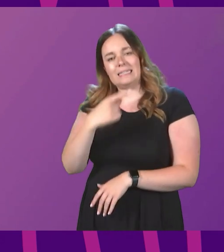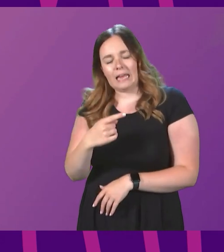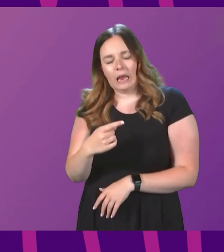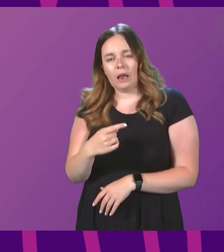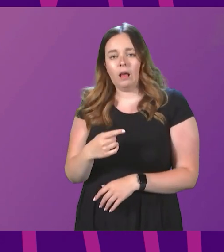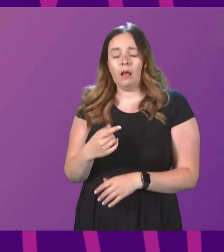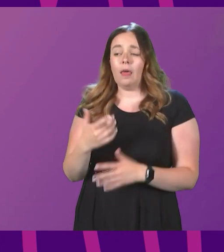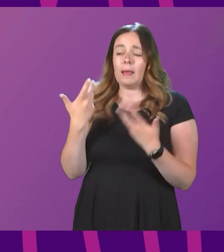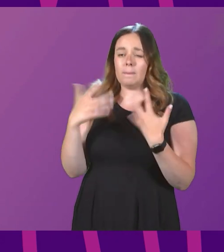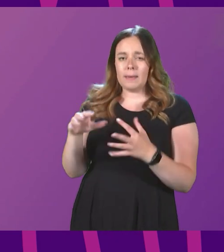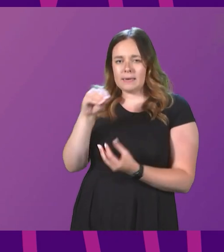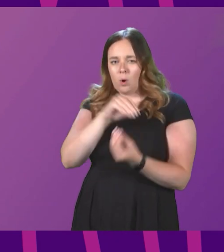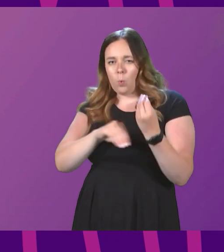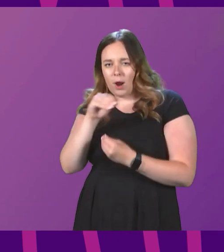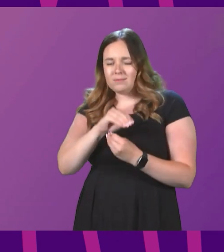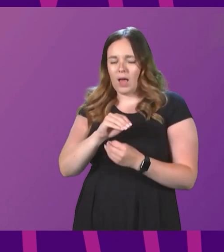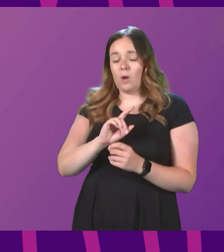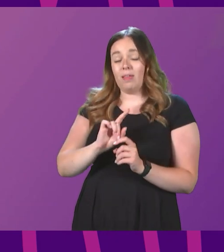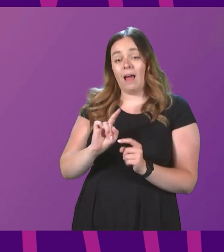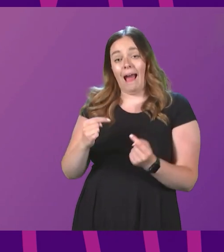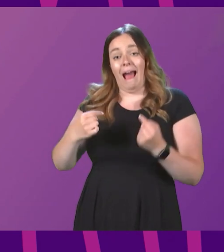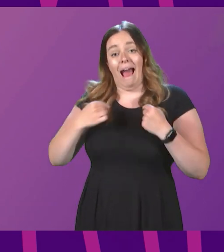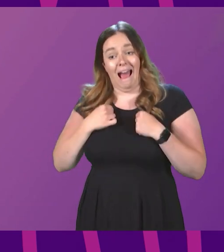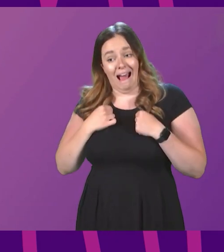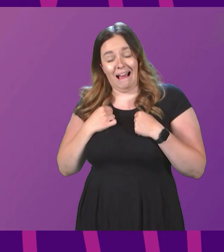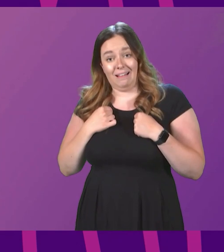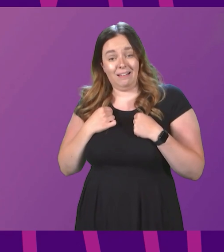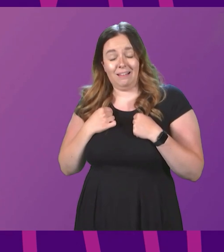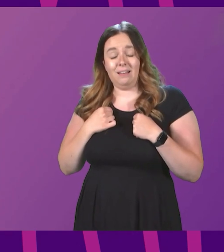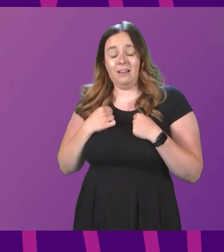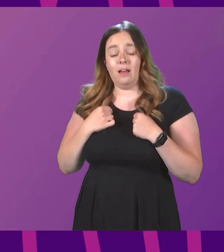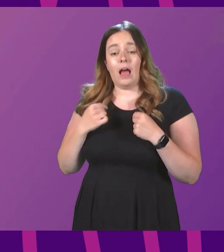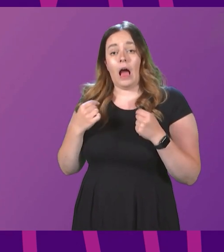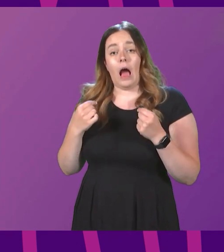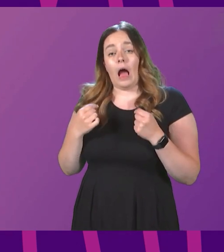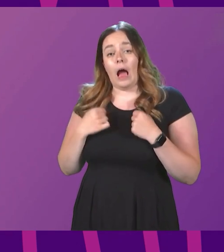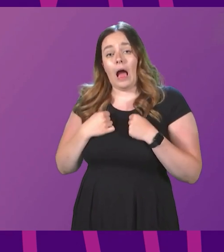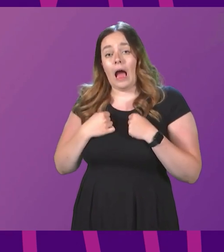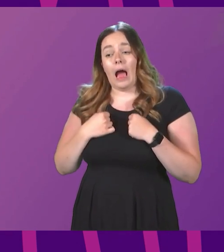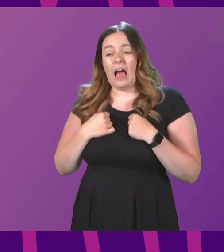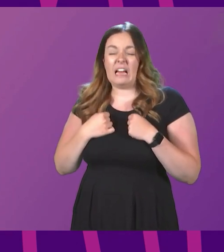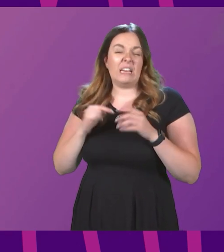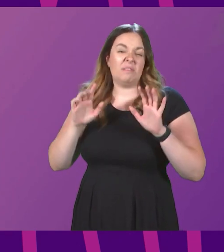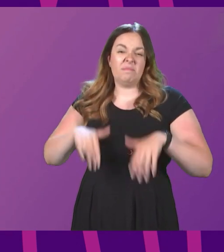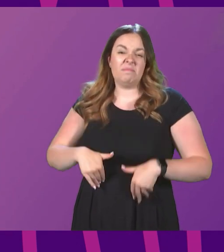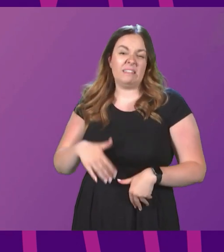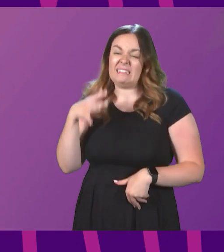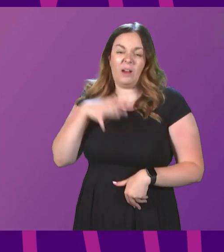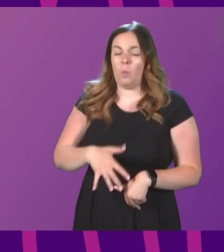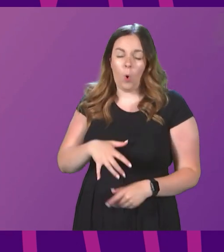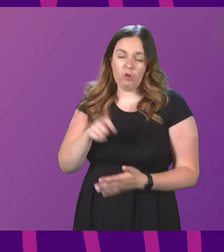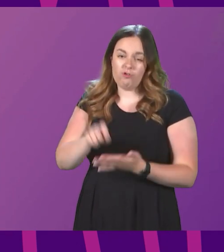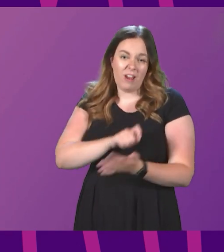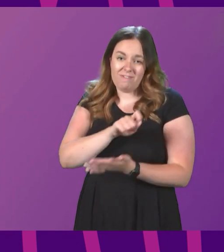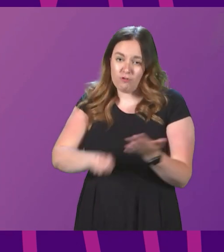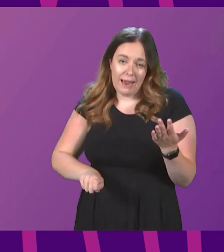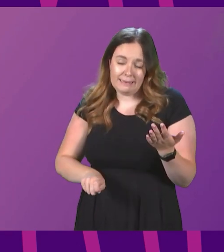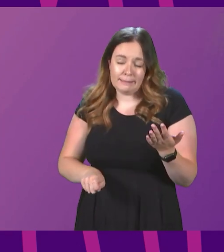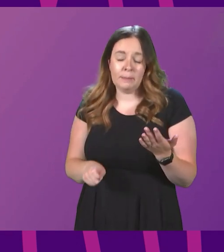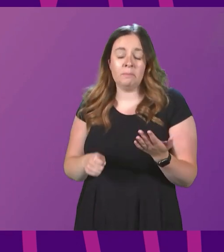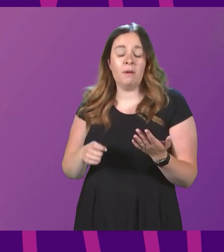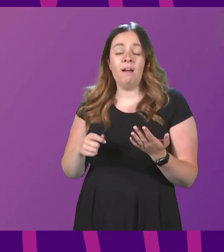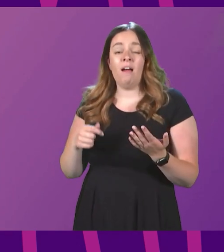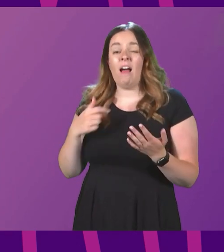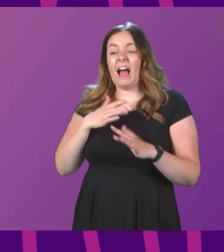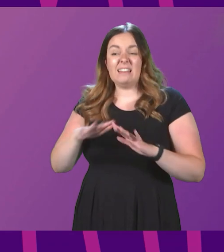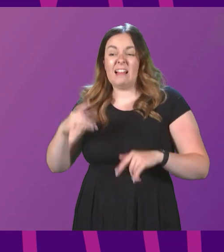they'd worked it out, that I didn't really, I didn't really want a referendum and I didn't think